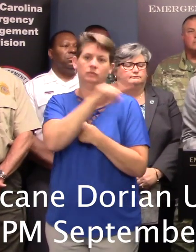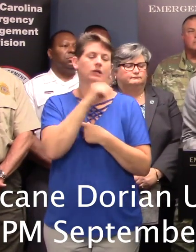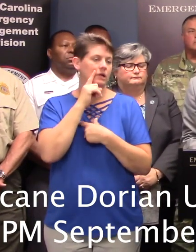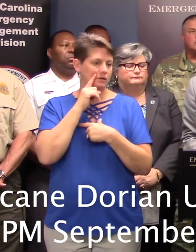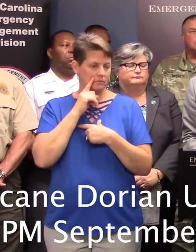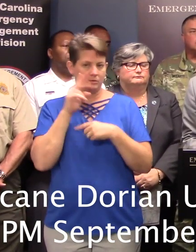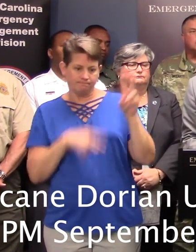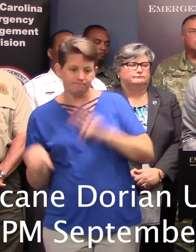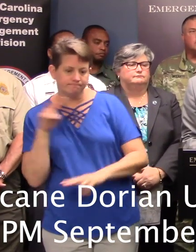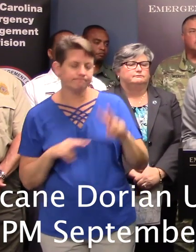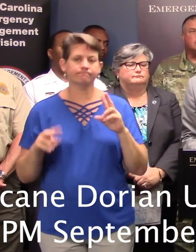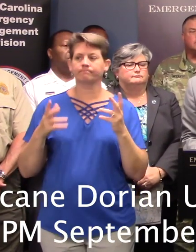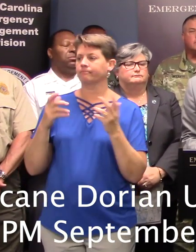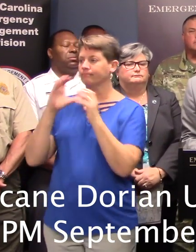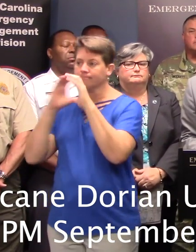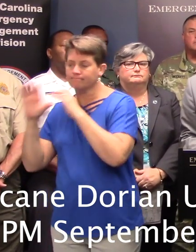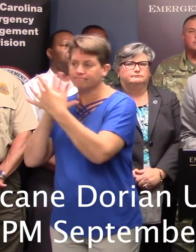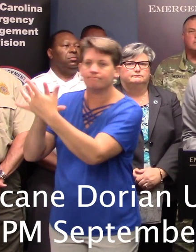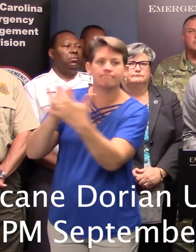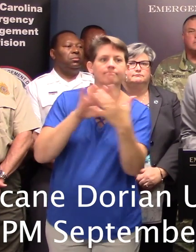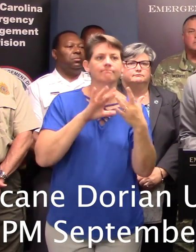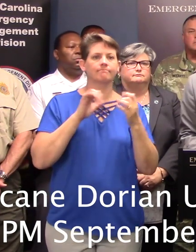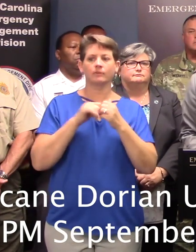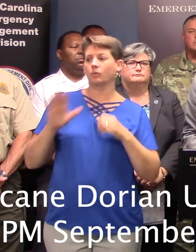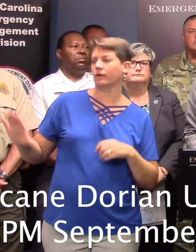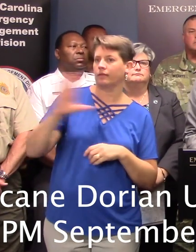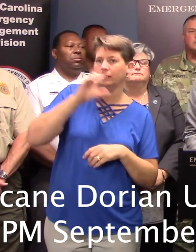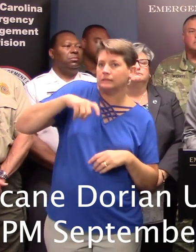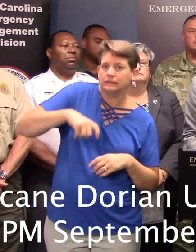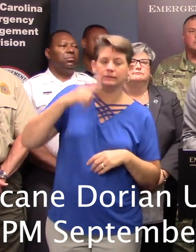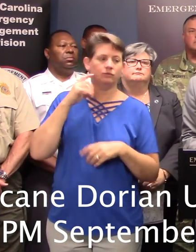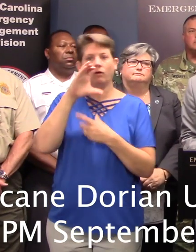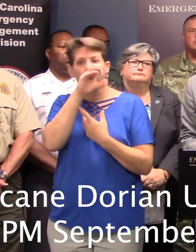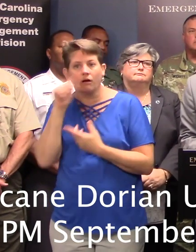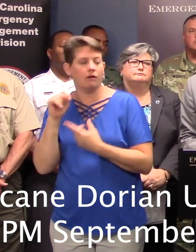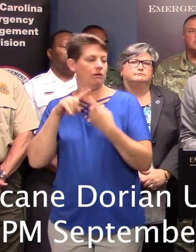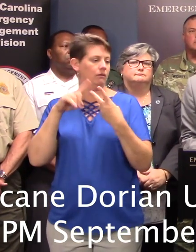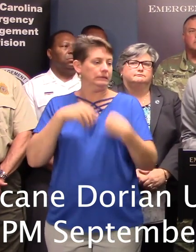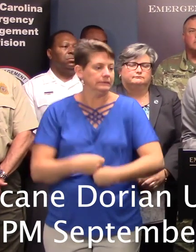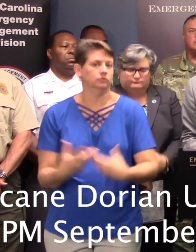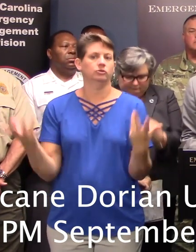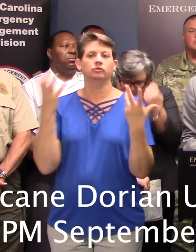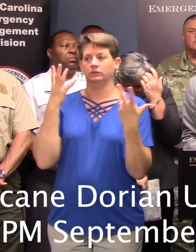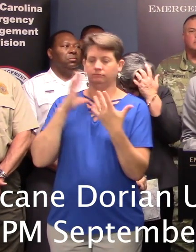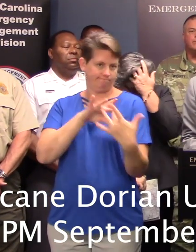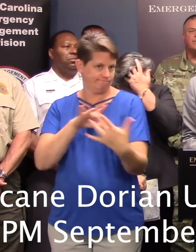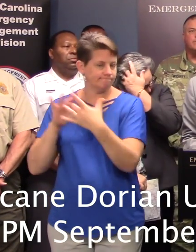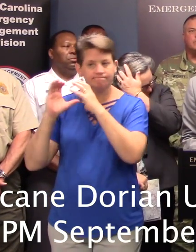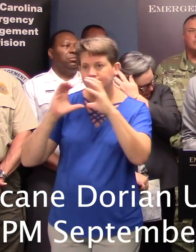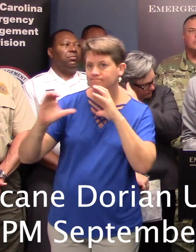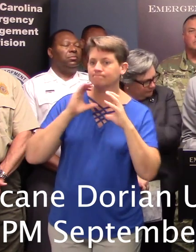We are in constant communication with shelter staff about their continuing needs for cots and working to facilitate distribution. We